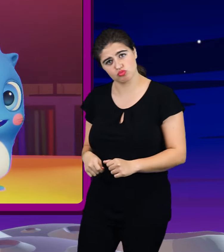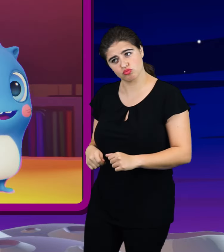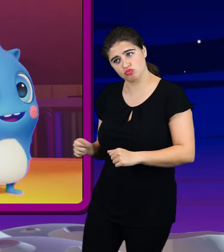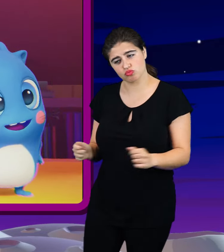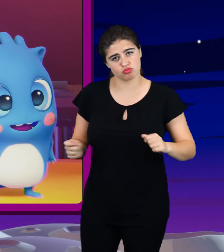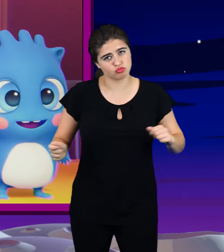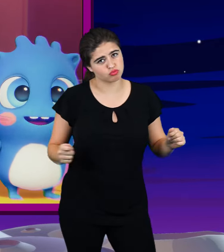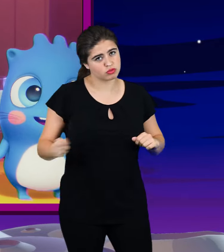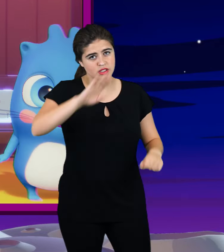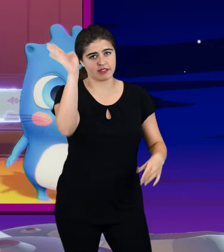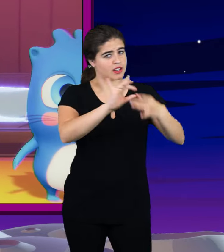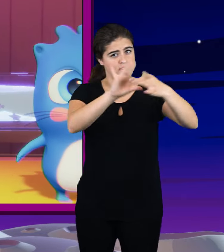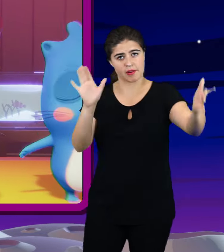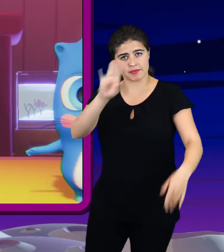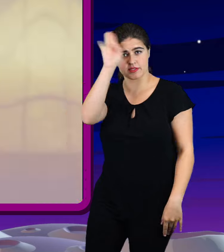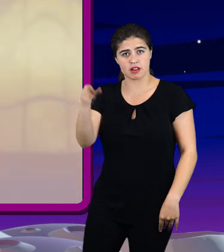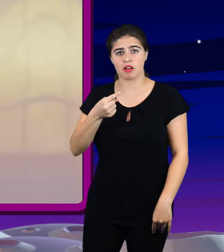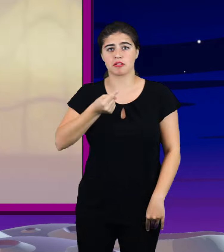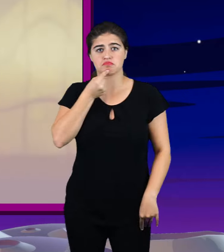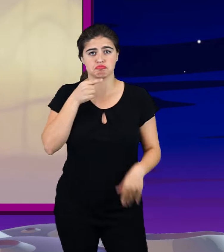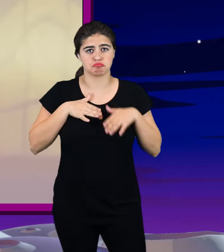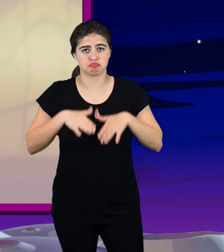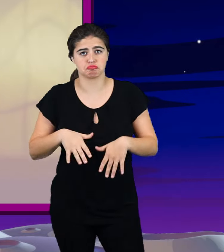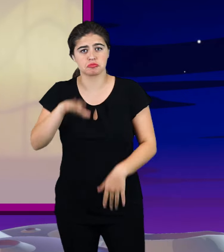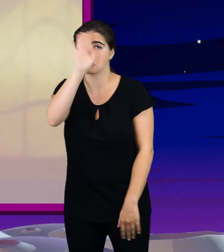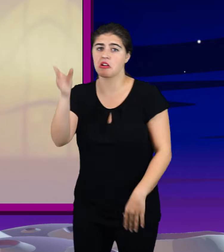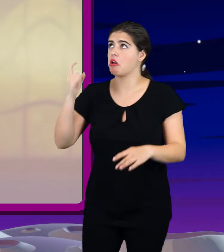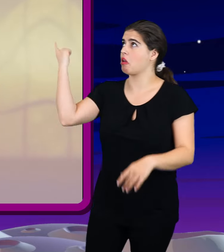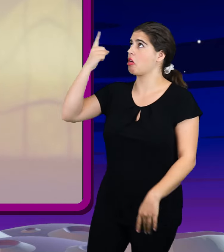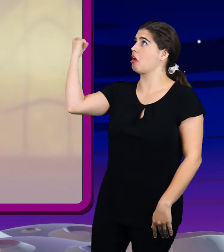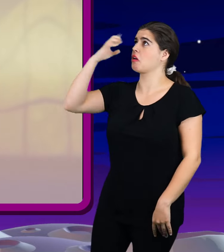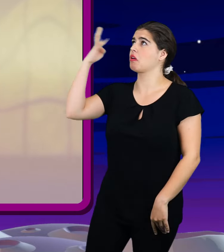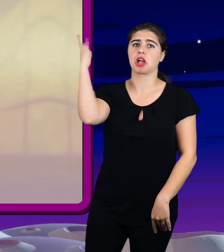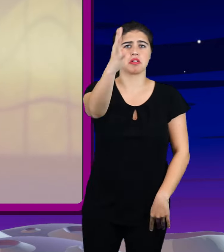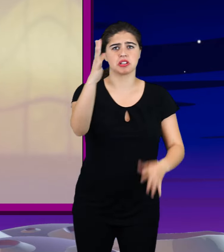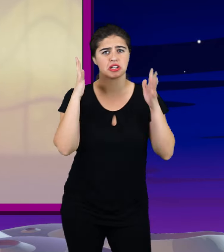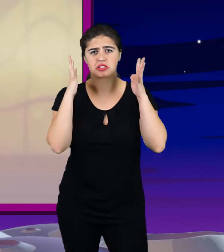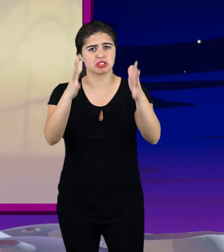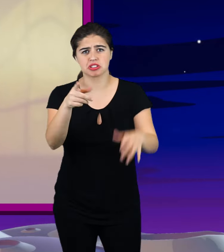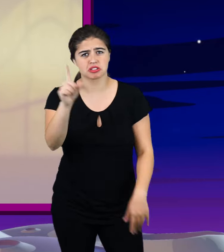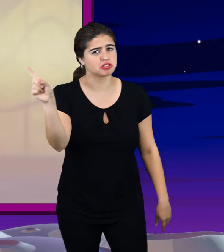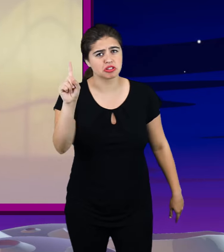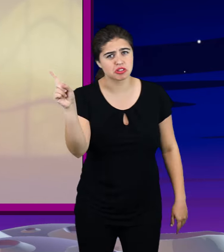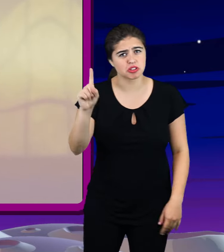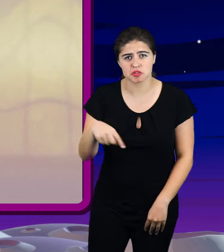give you up Never gonna let you down Never gonna run around and desert you